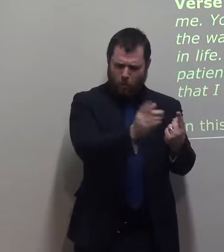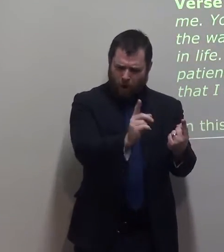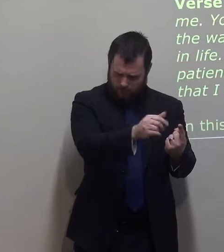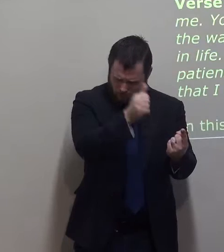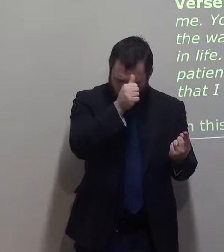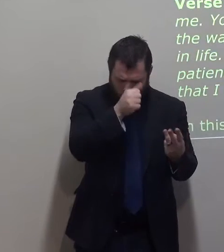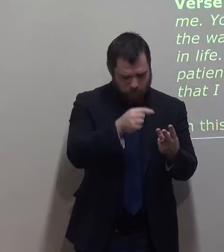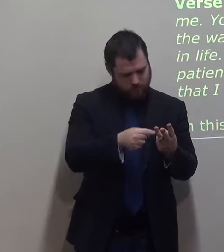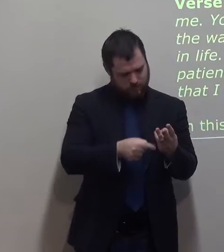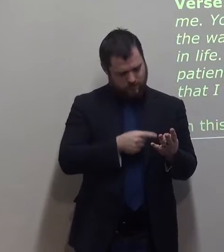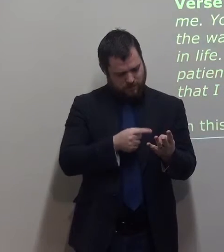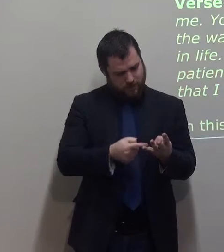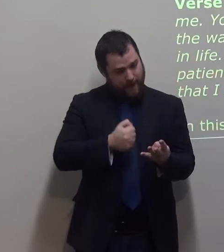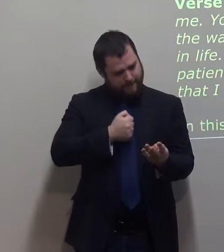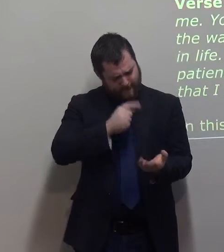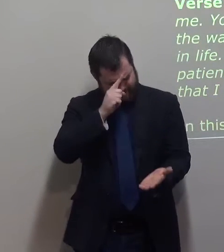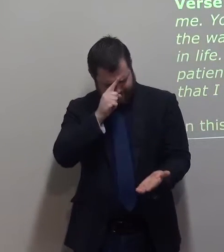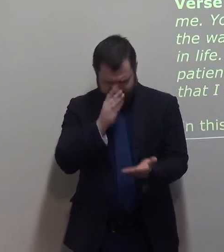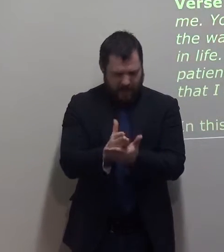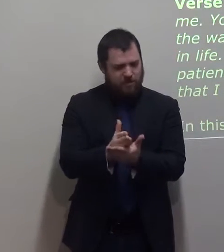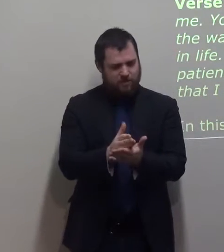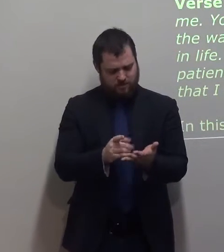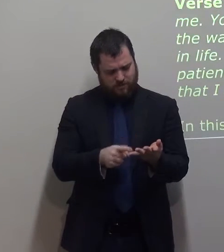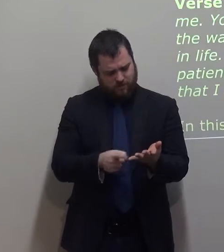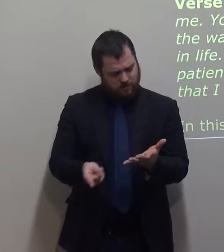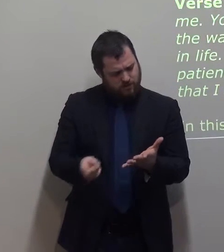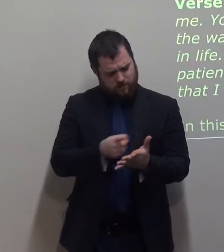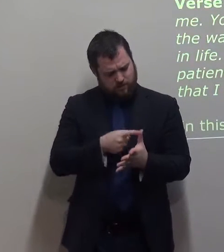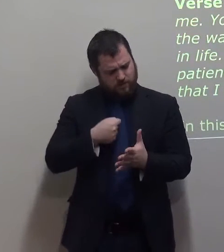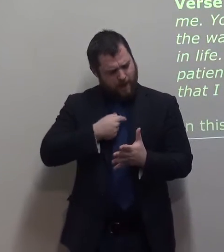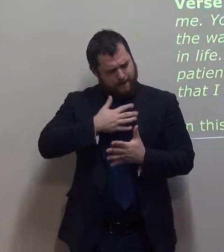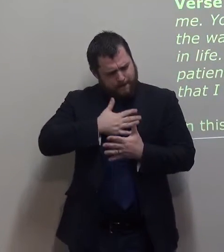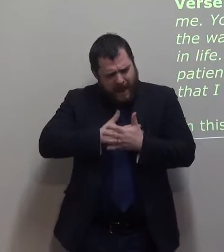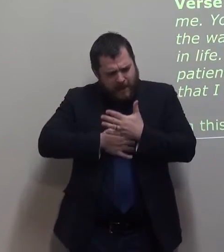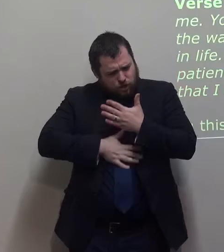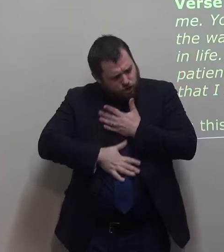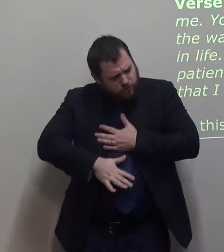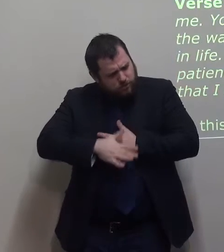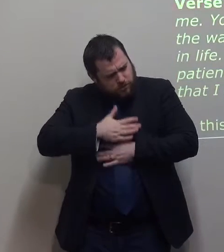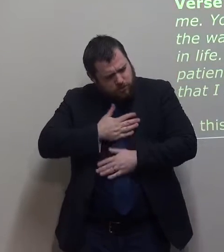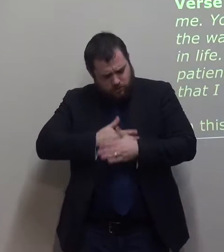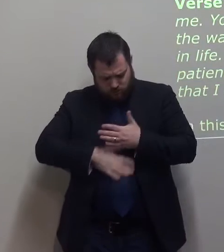You know my faith, my patience, remember you